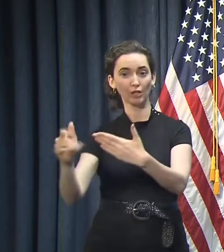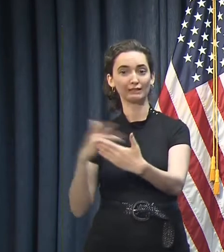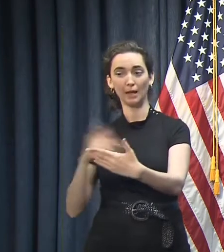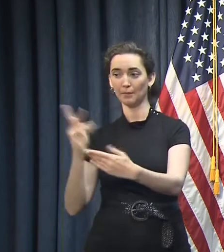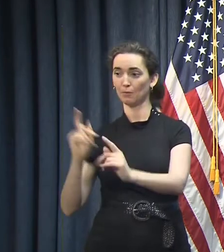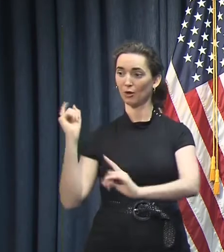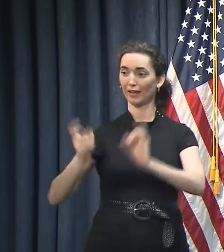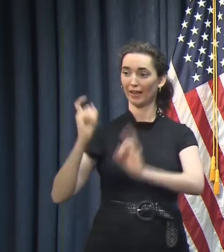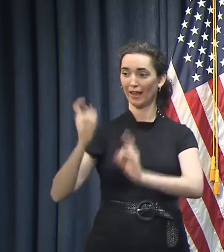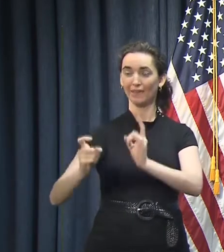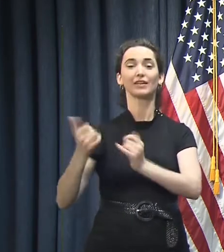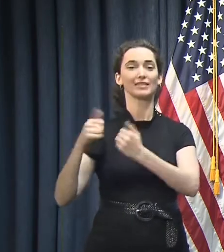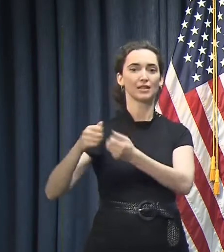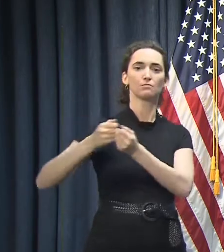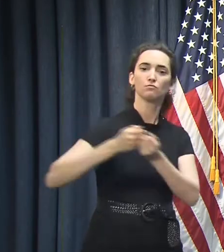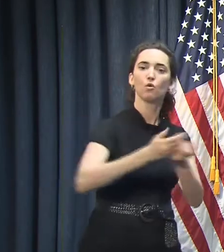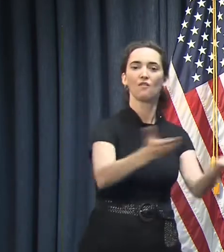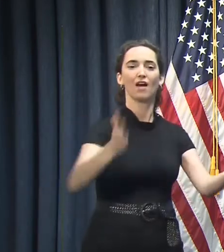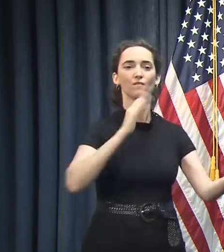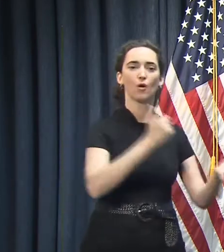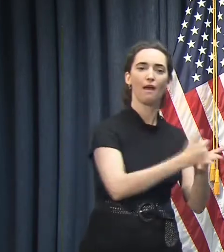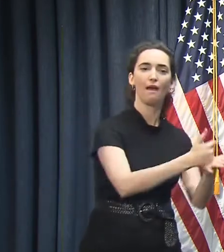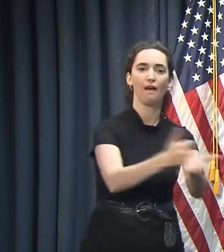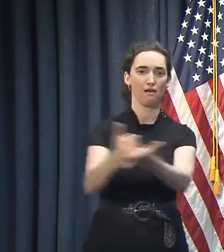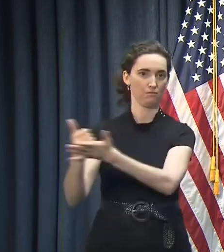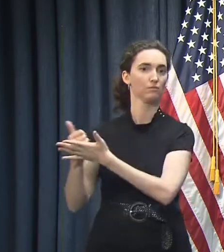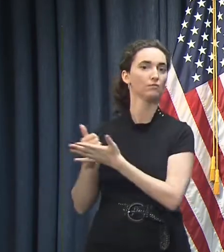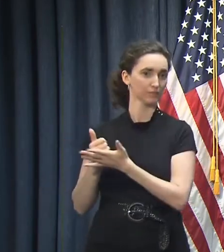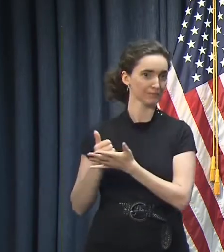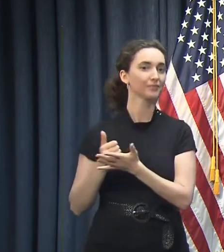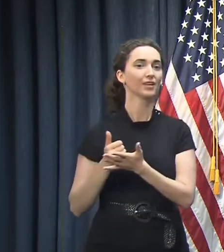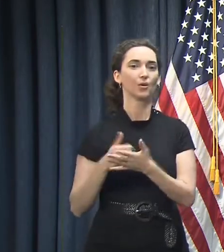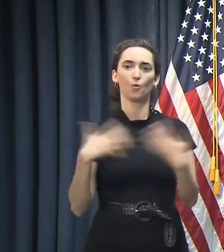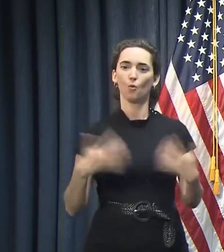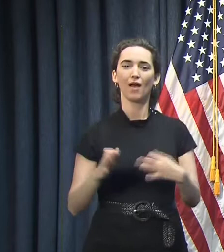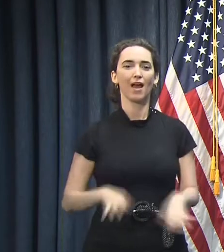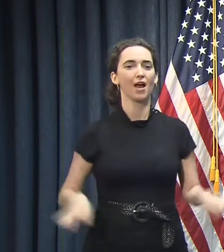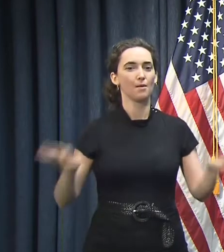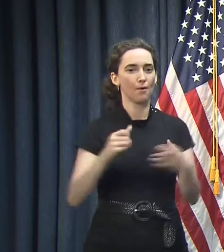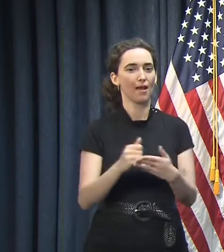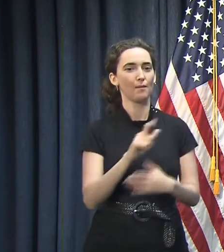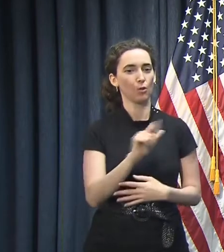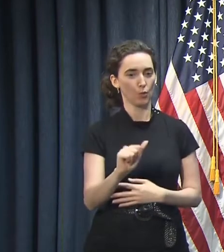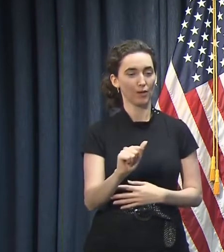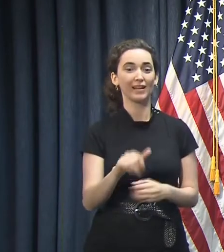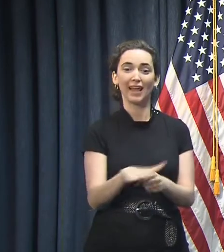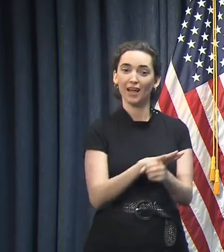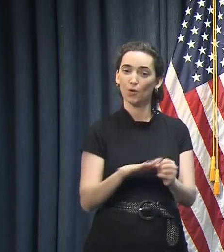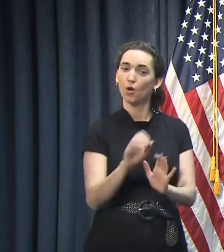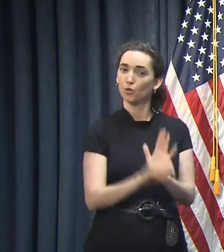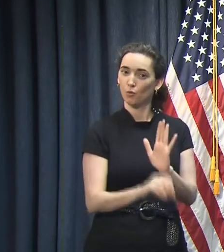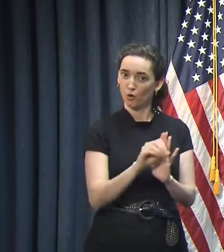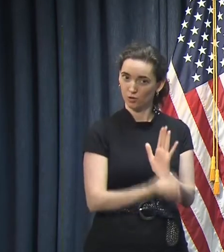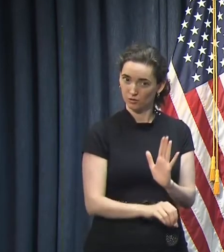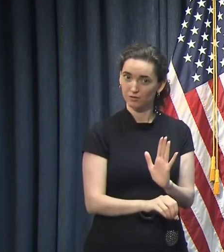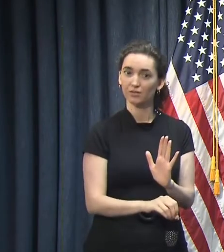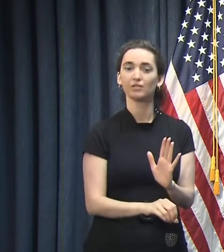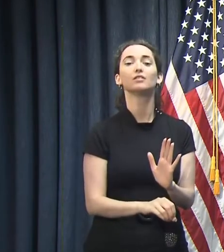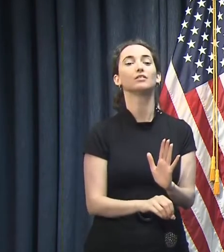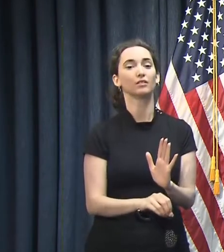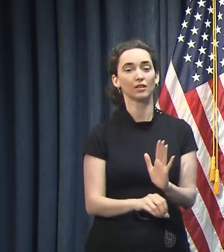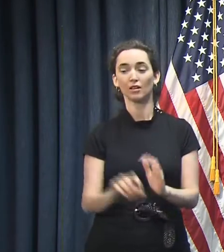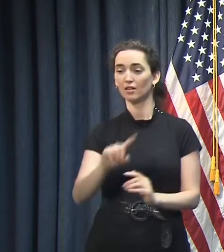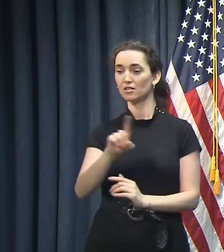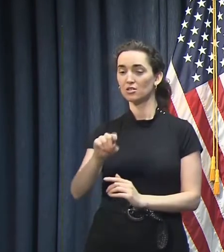that tournament will still happen. Critically important for the state of Louisiana and the New Orleans area and very generous